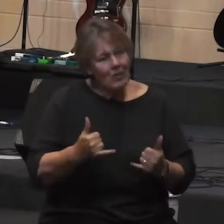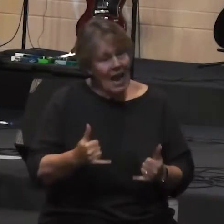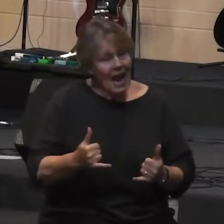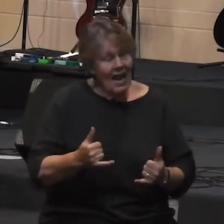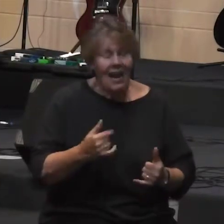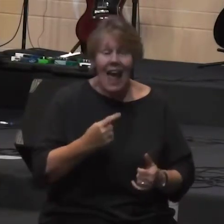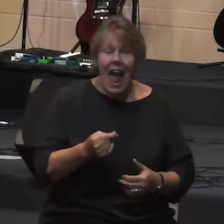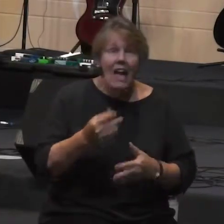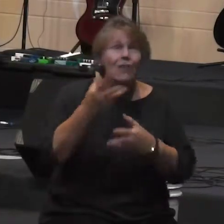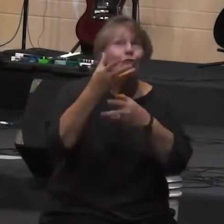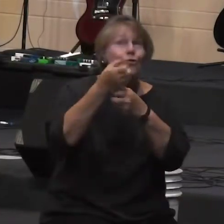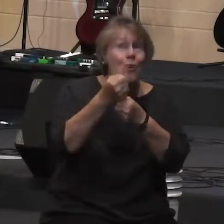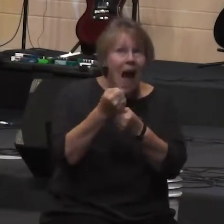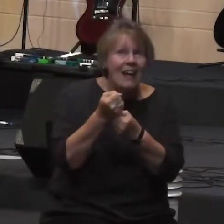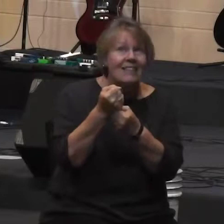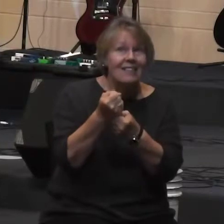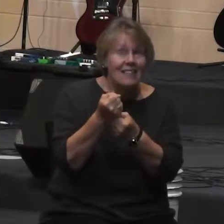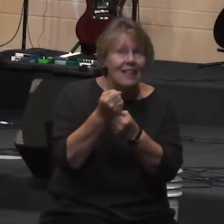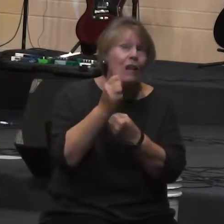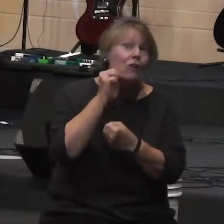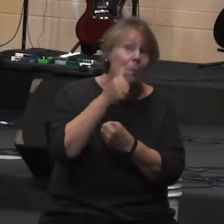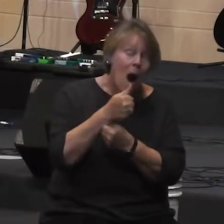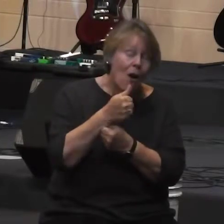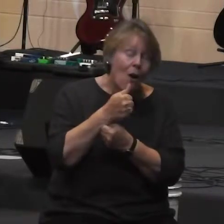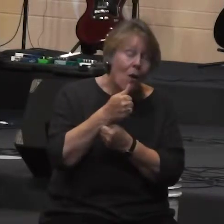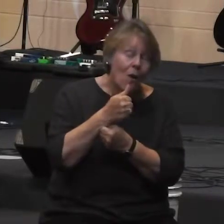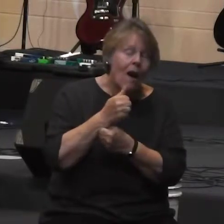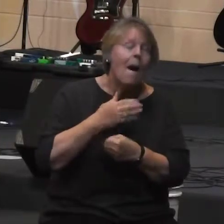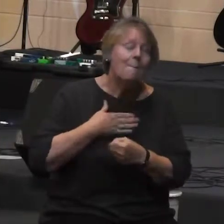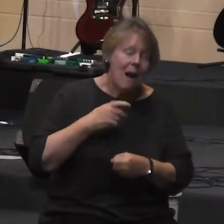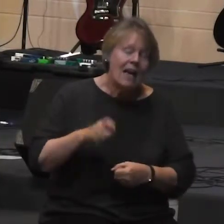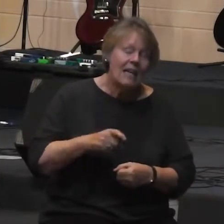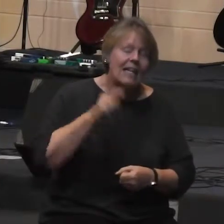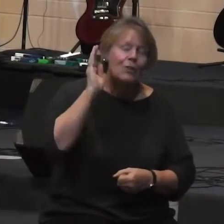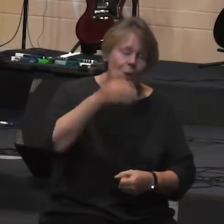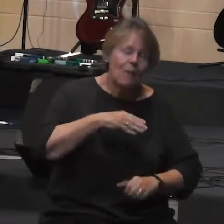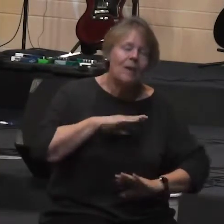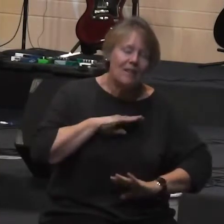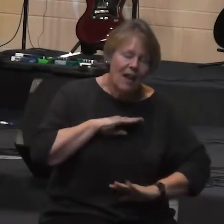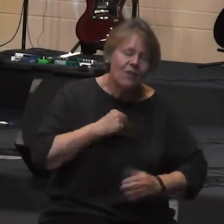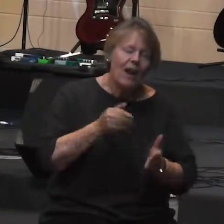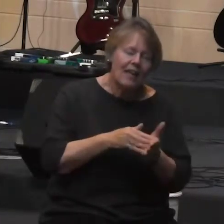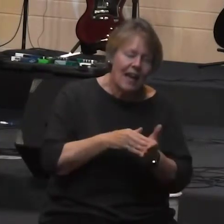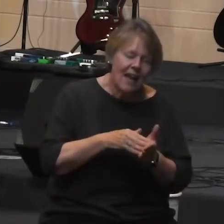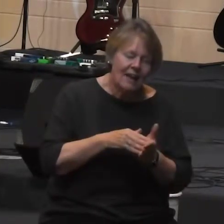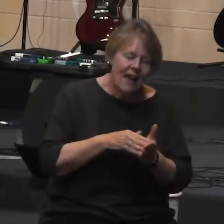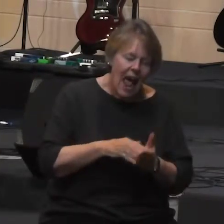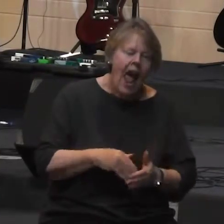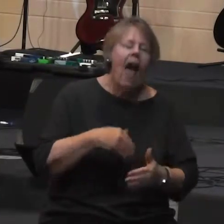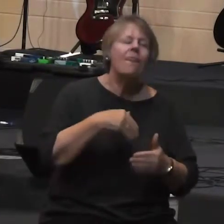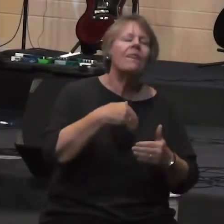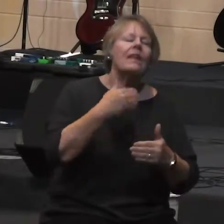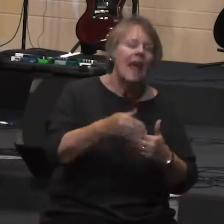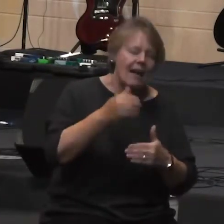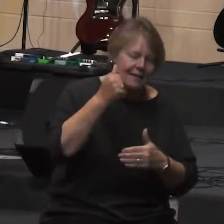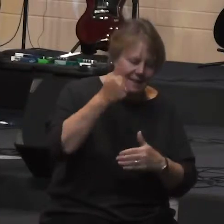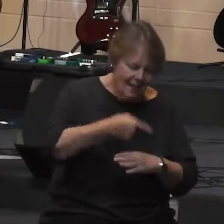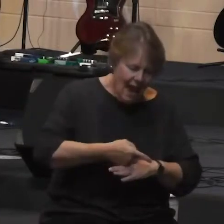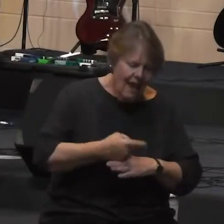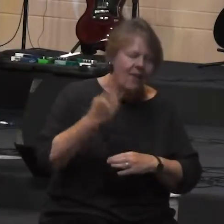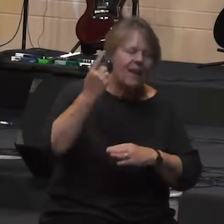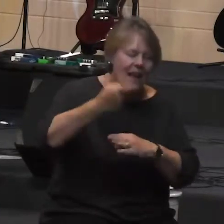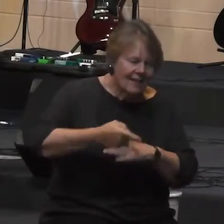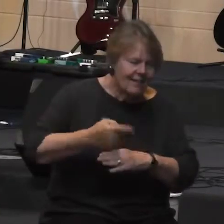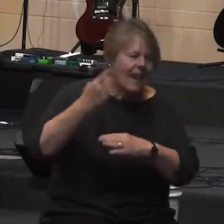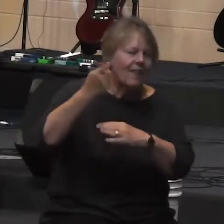tomorrow our needs will be met and again tomorrow the background of this text very likely a lot of the people that Jesus